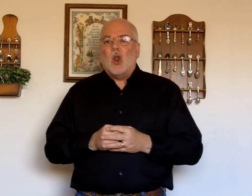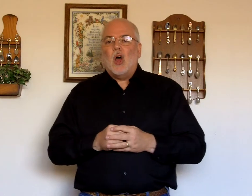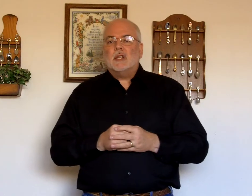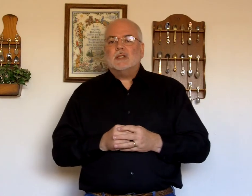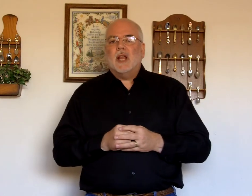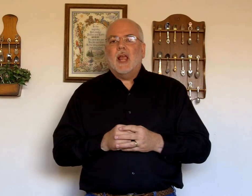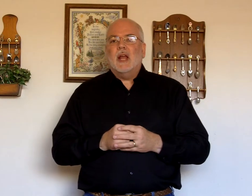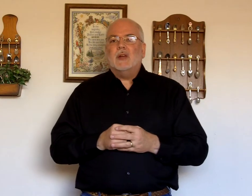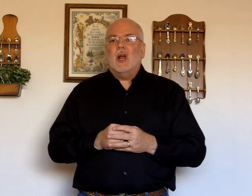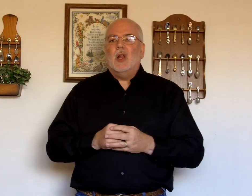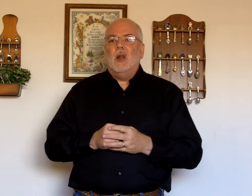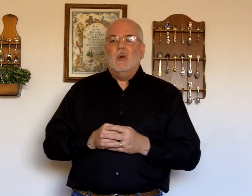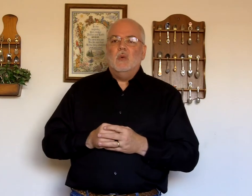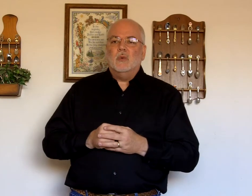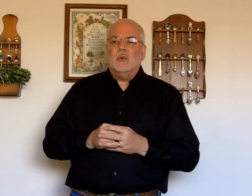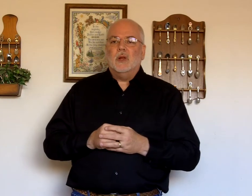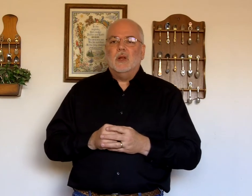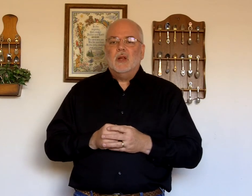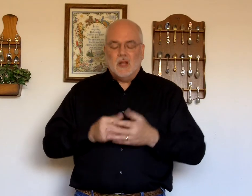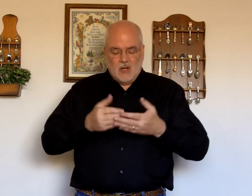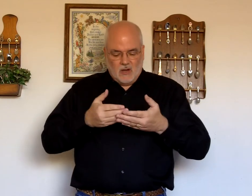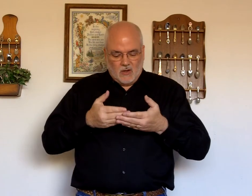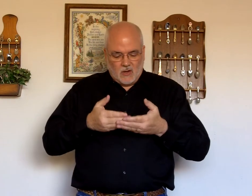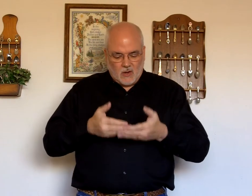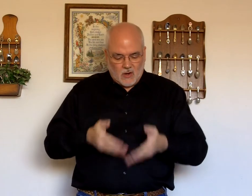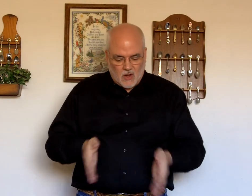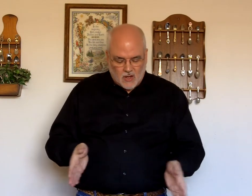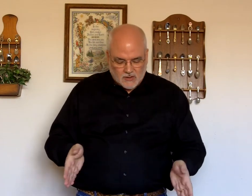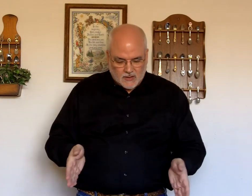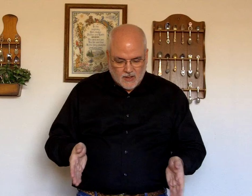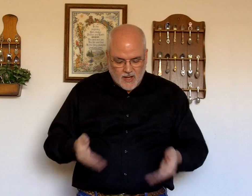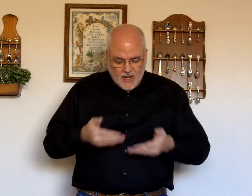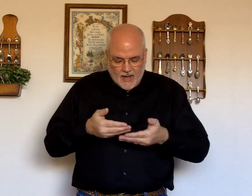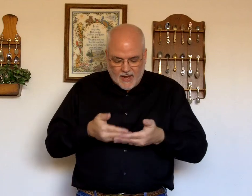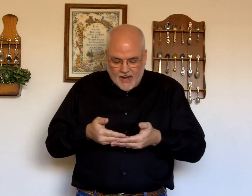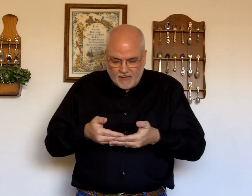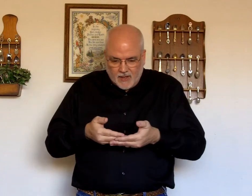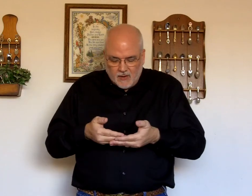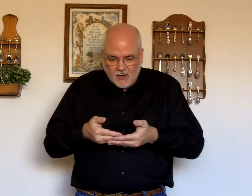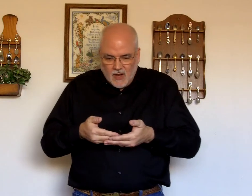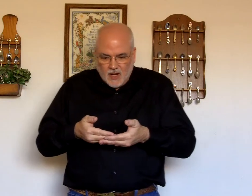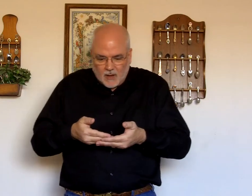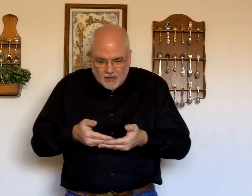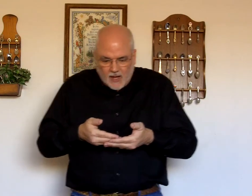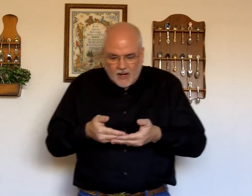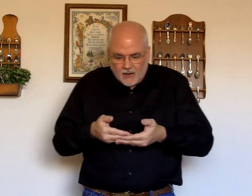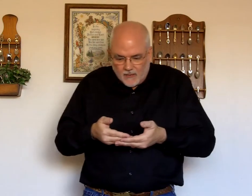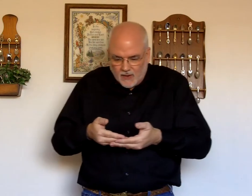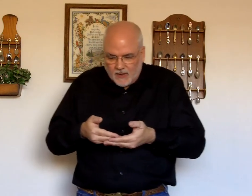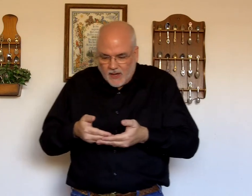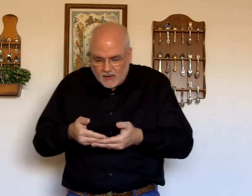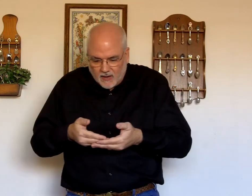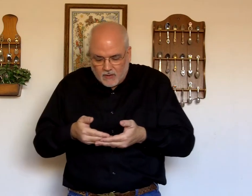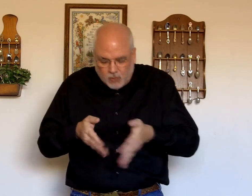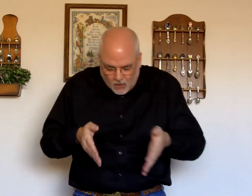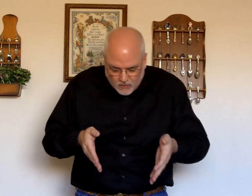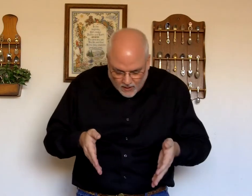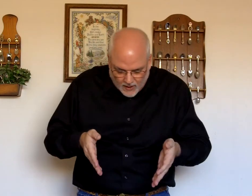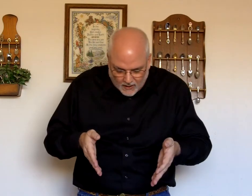Lost. And. Alone. Lost. I have it here. I'll be carefully carrying it. Oh. I